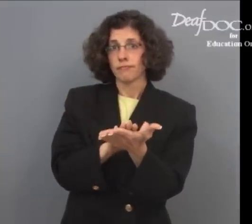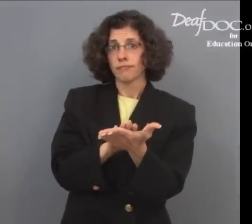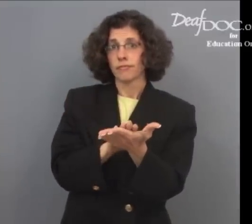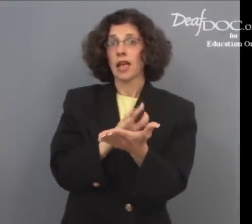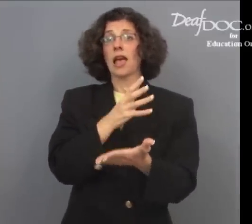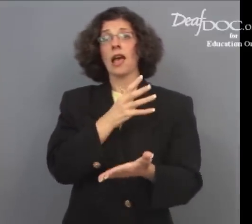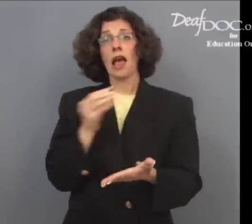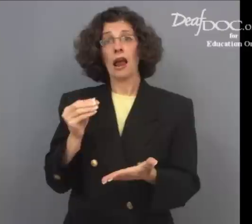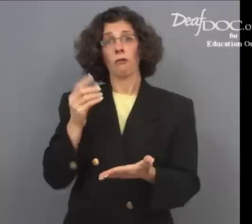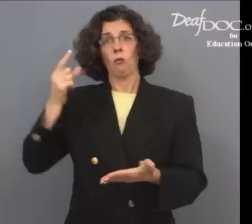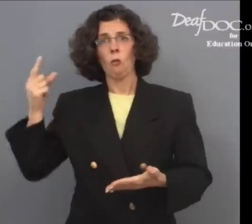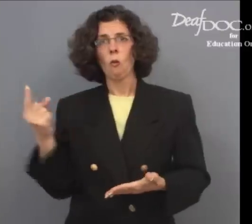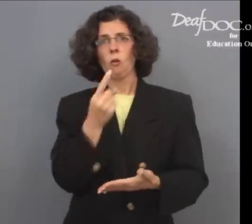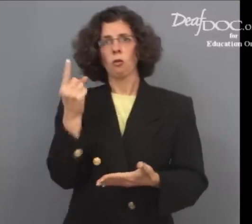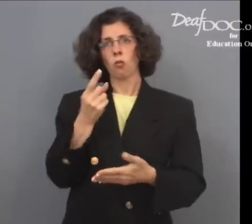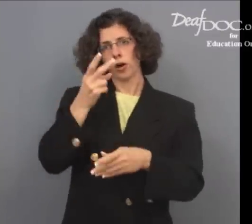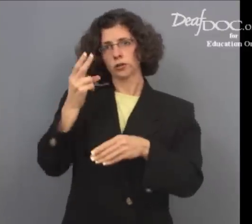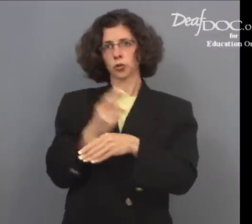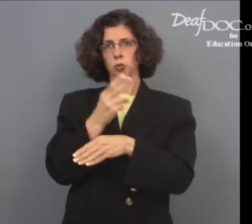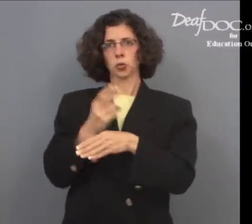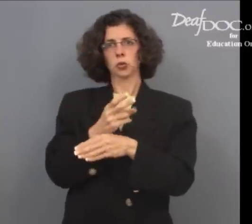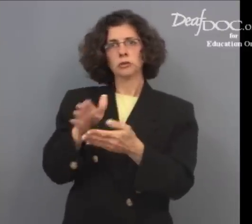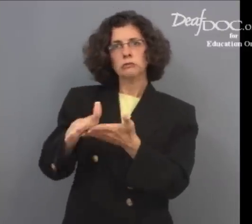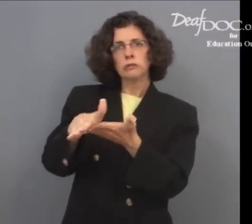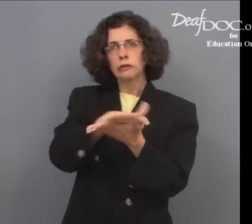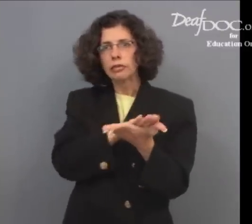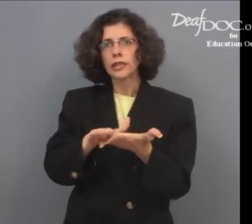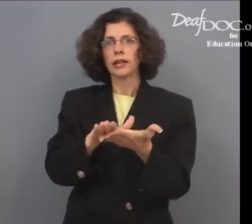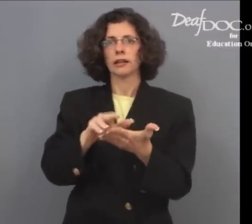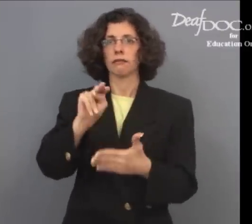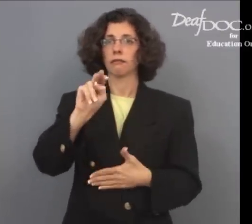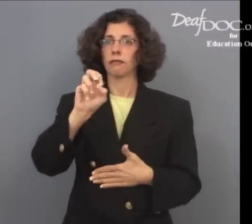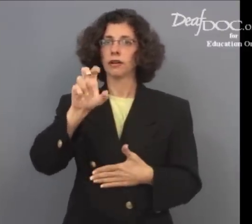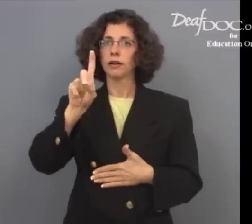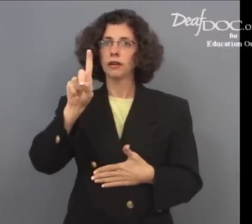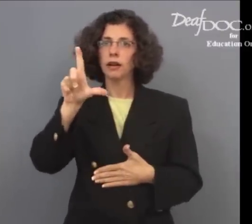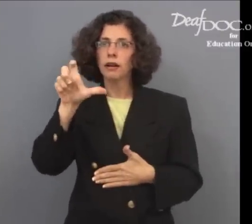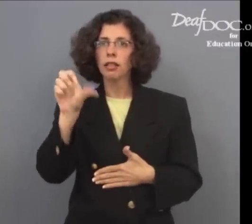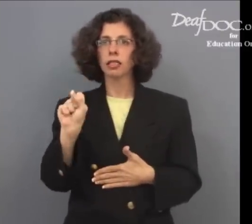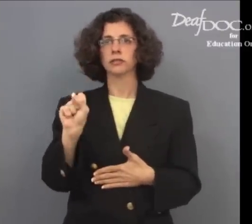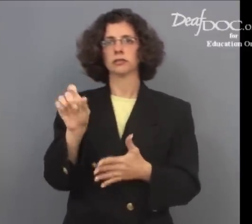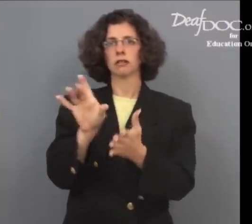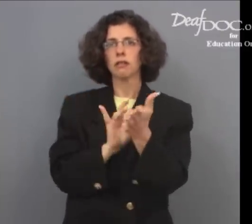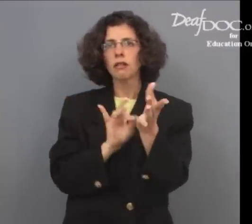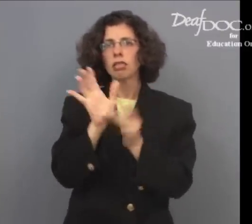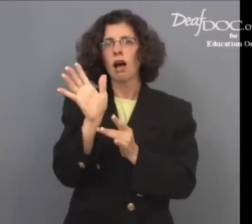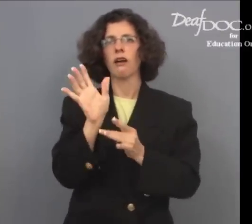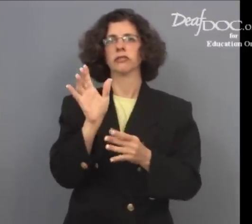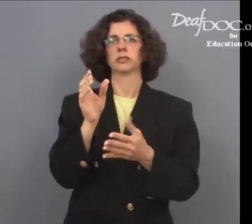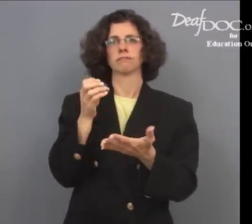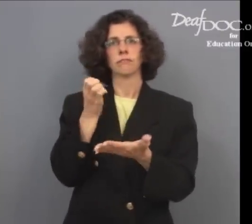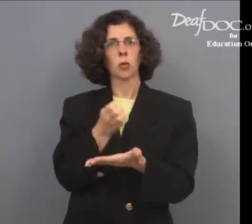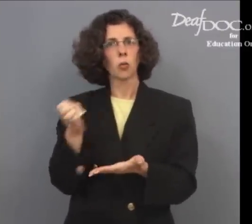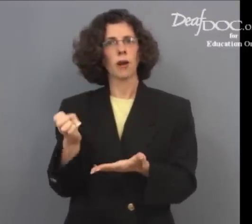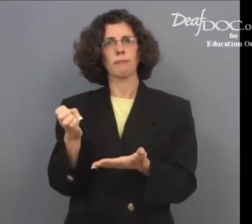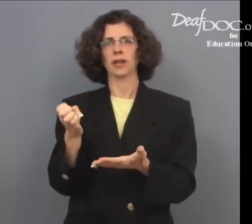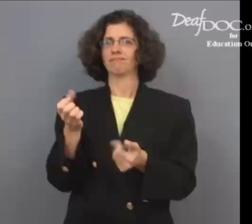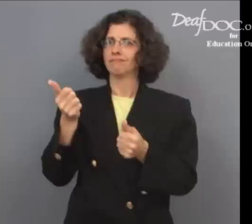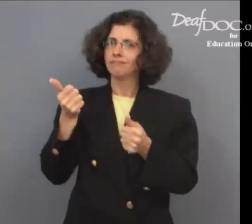And always use new, clean needles, gloves, and equipment on